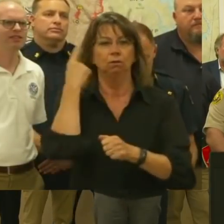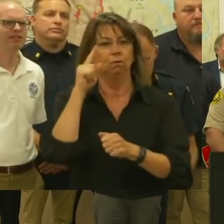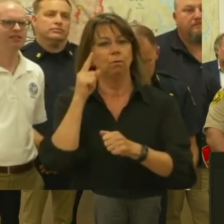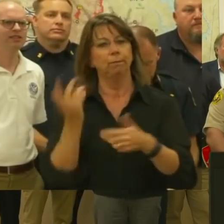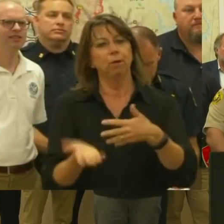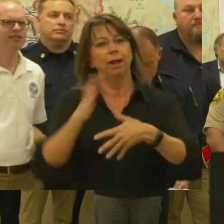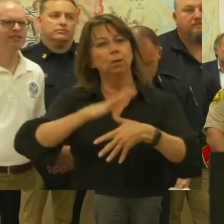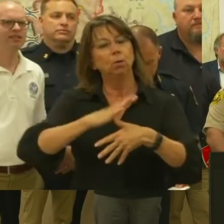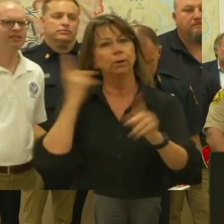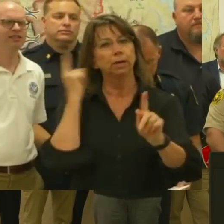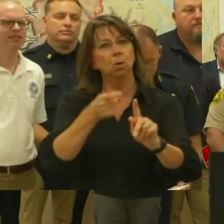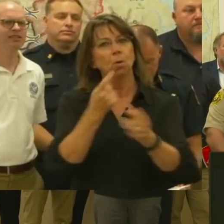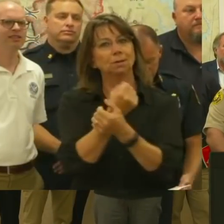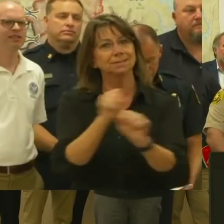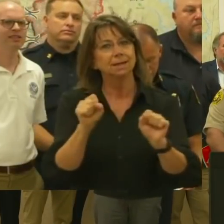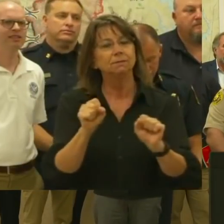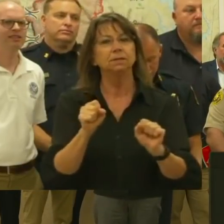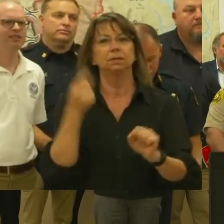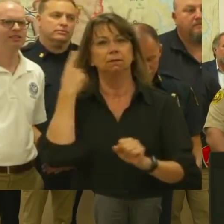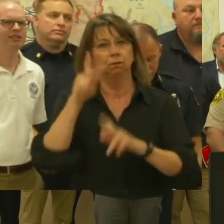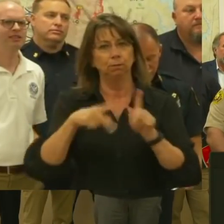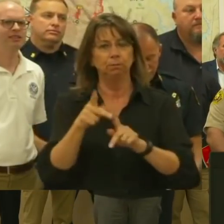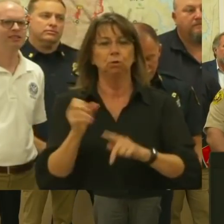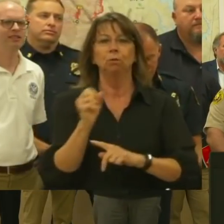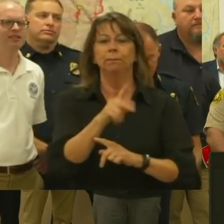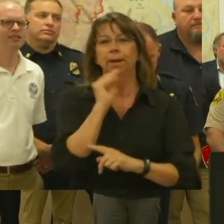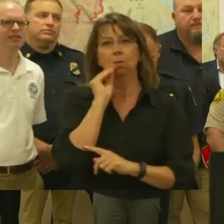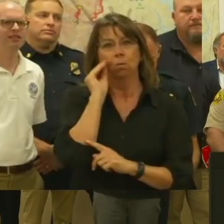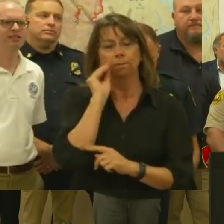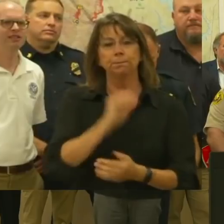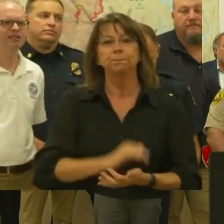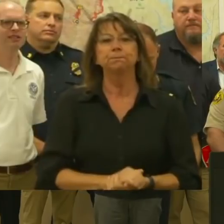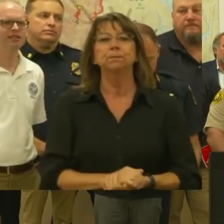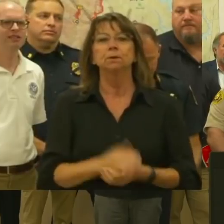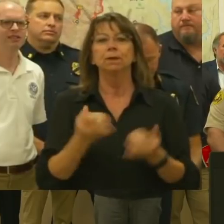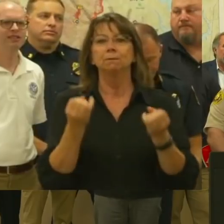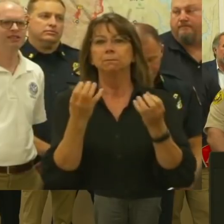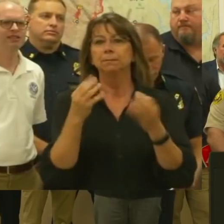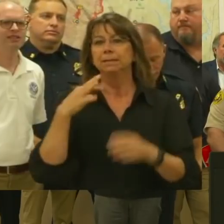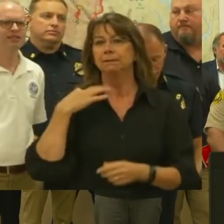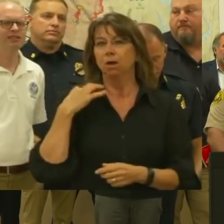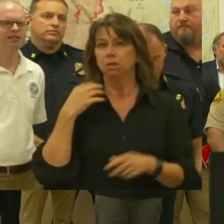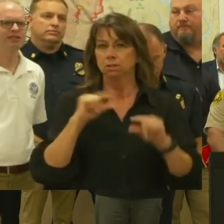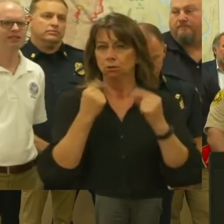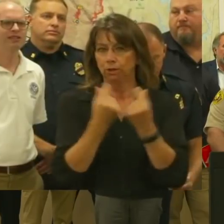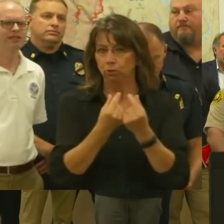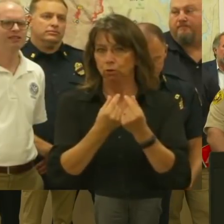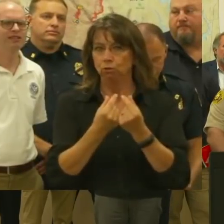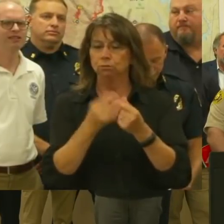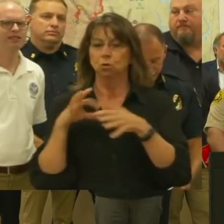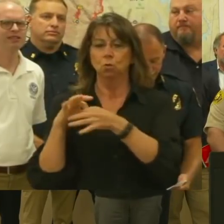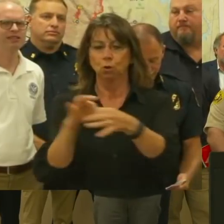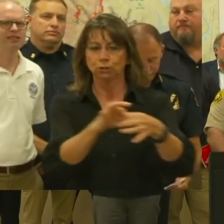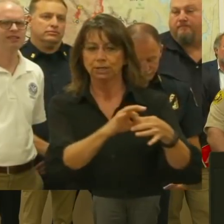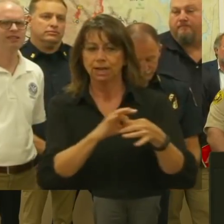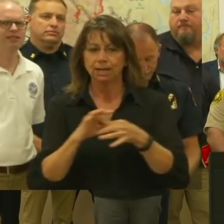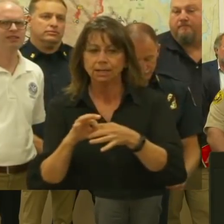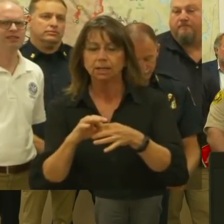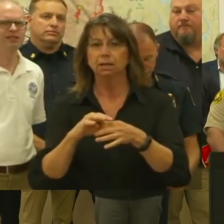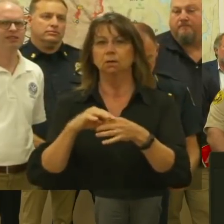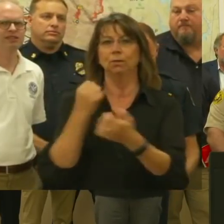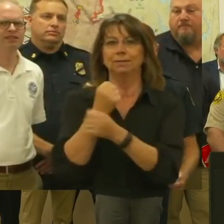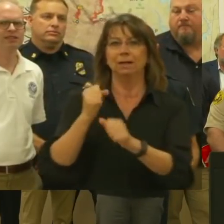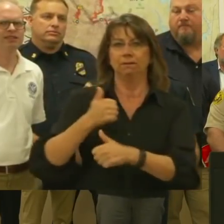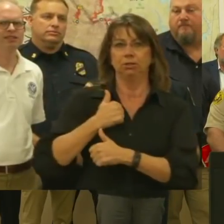for the citizens returning to those areas. The volunteer groups are coordinating with the Salvation Army and those include some